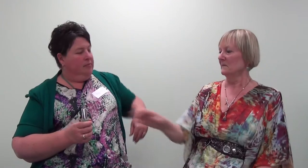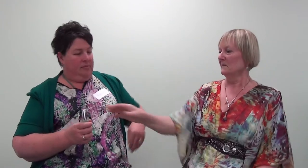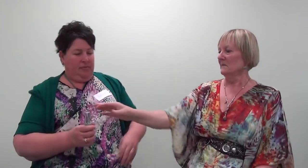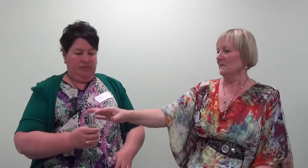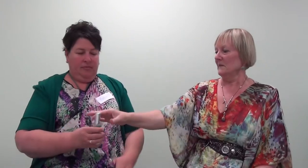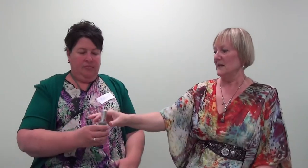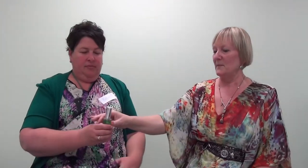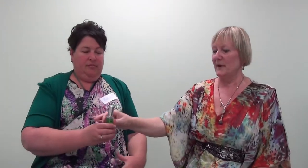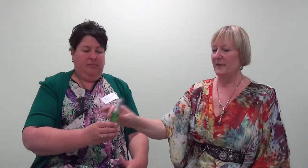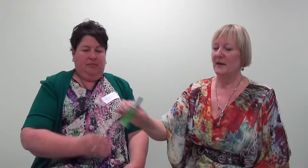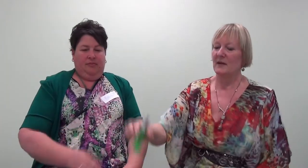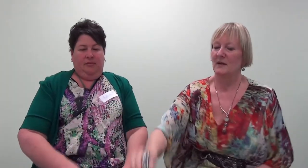Deep breath.